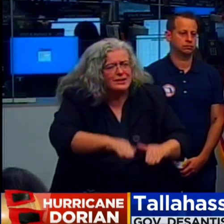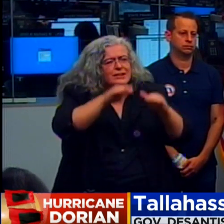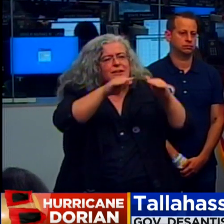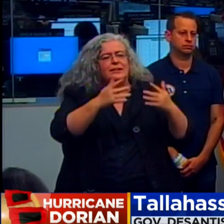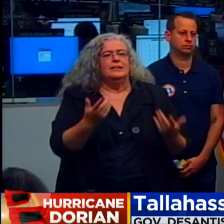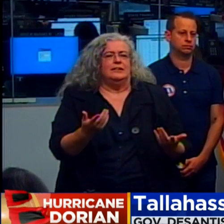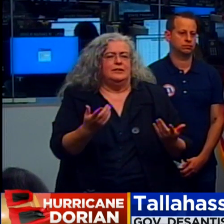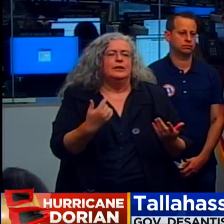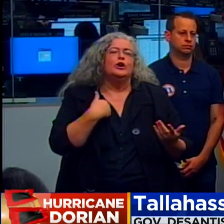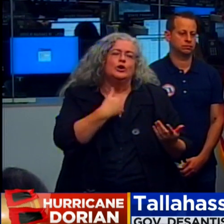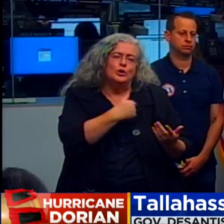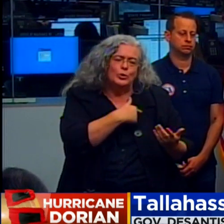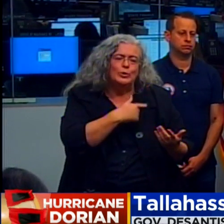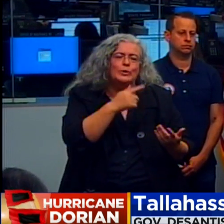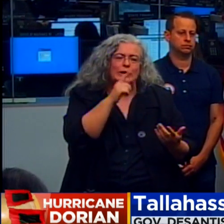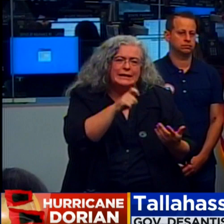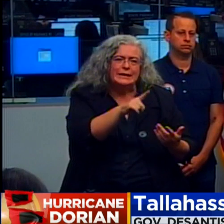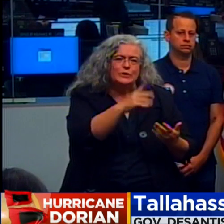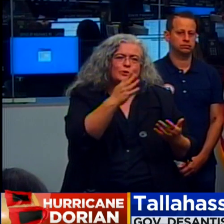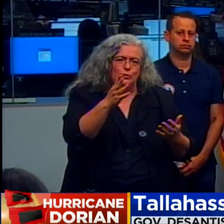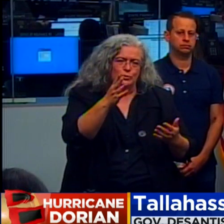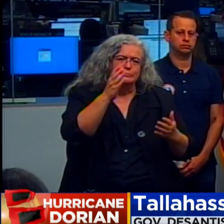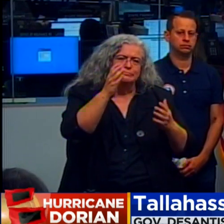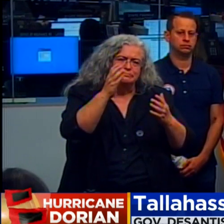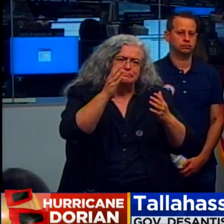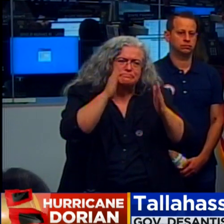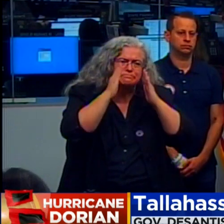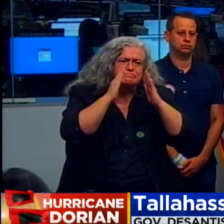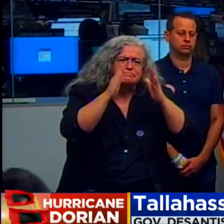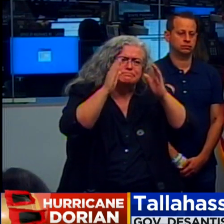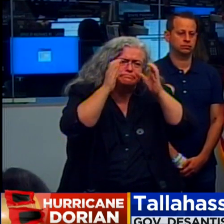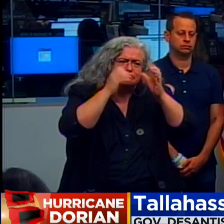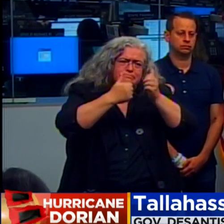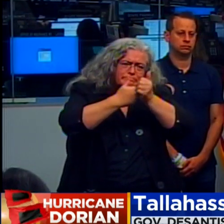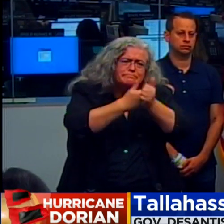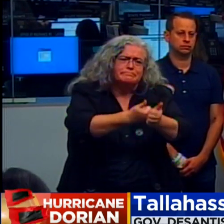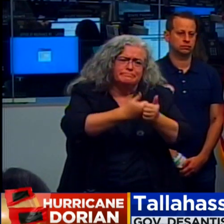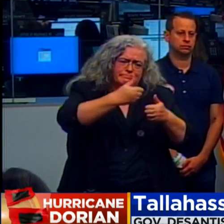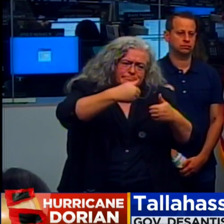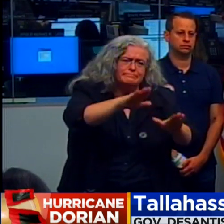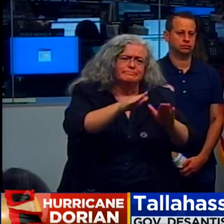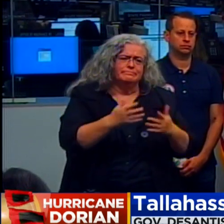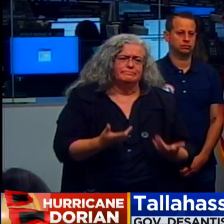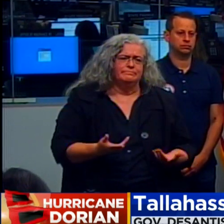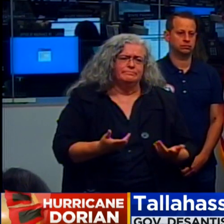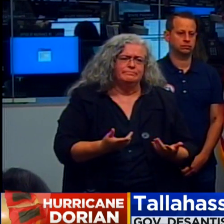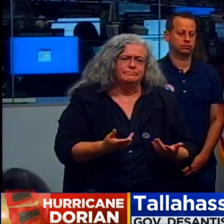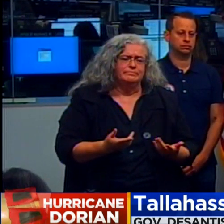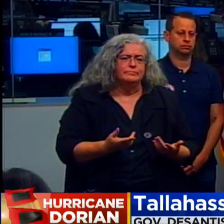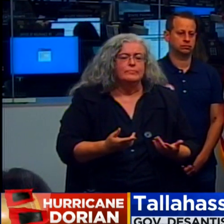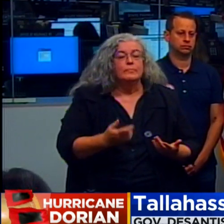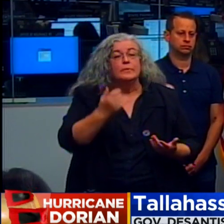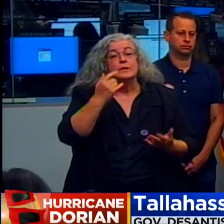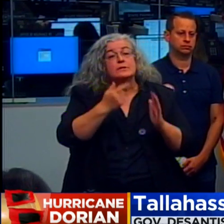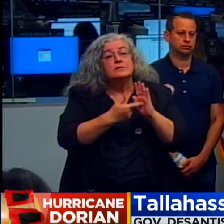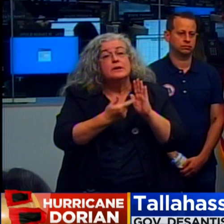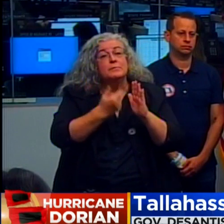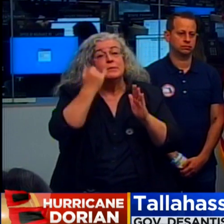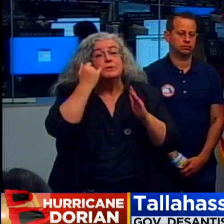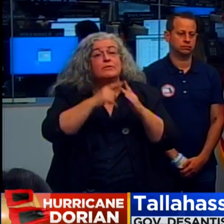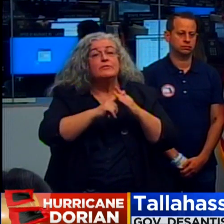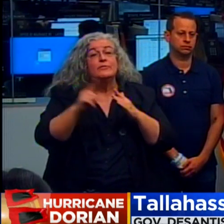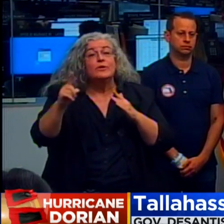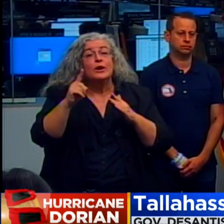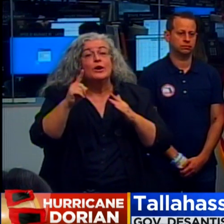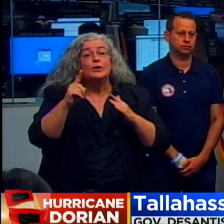we want you to heed those calls. But I think there's also the case of sometimes, you know, if you evacuate too soon,